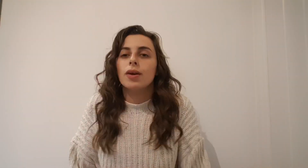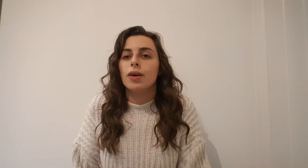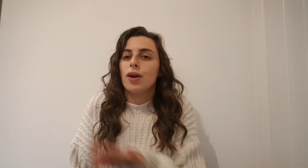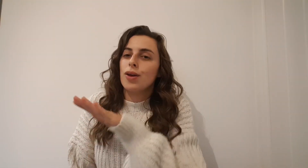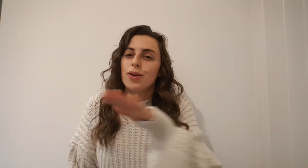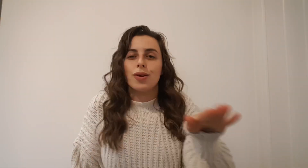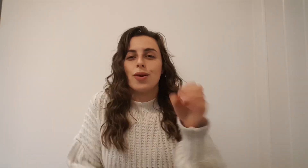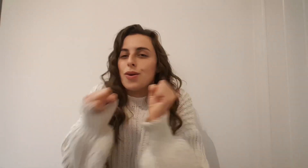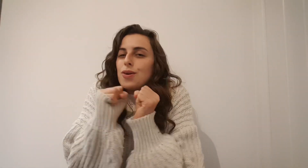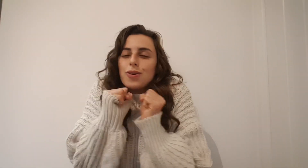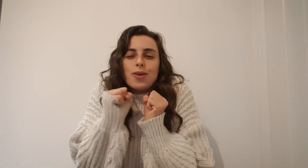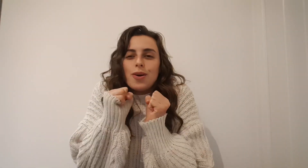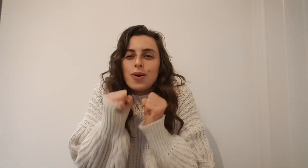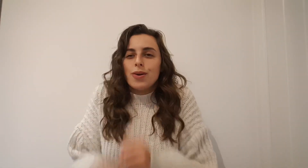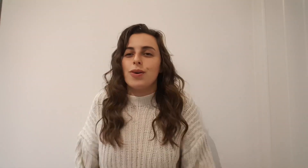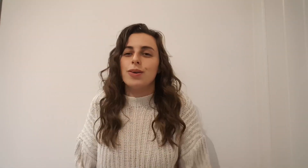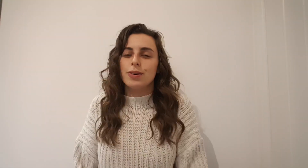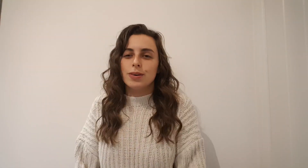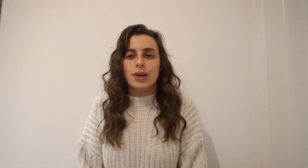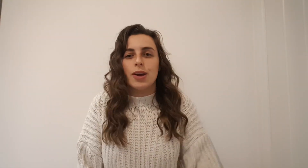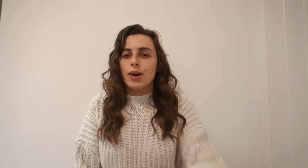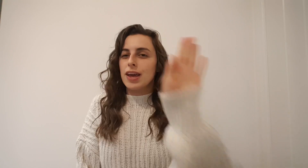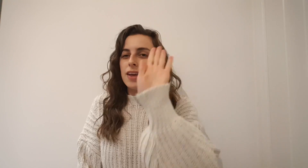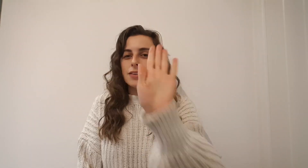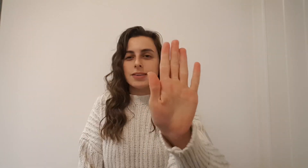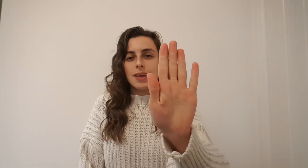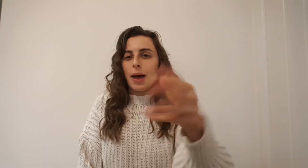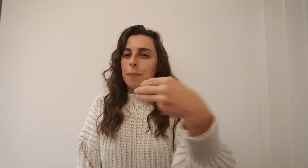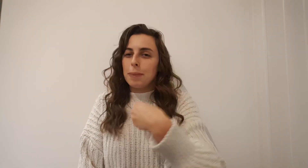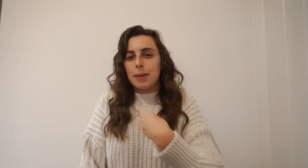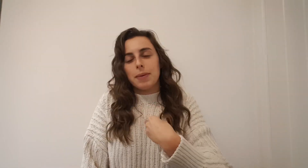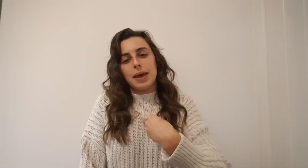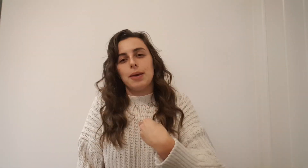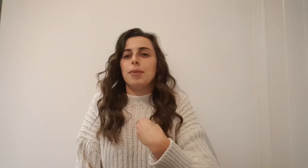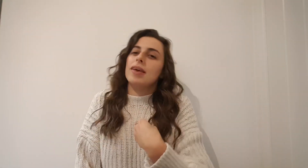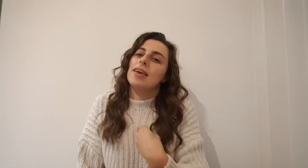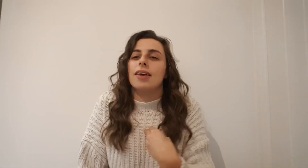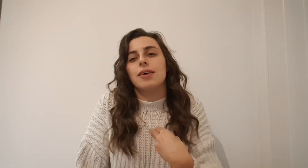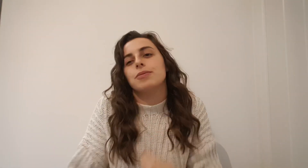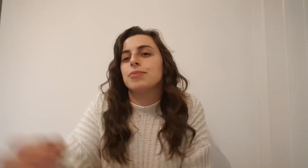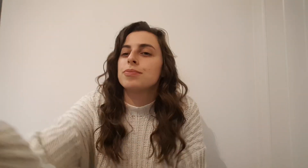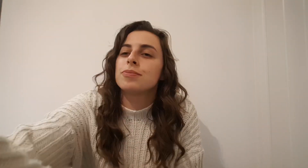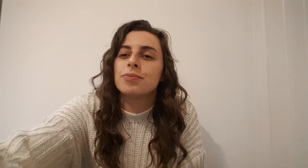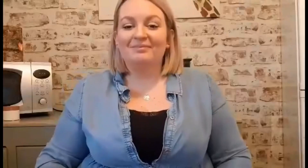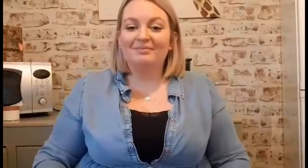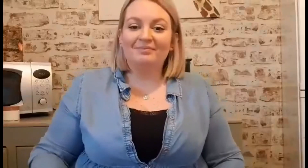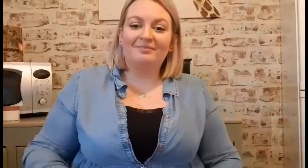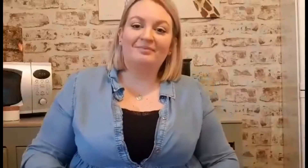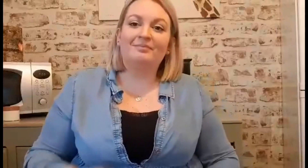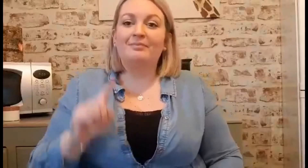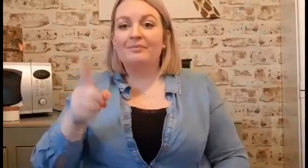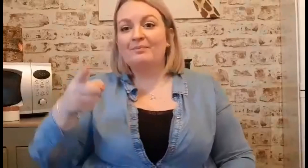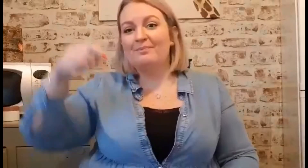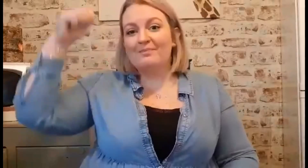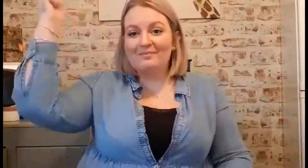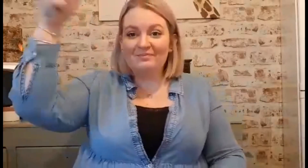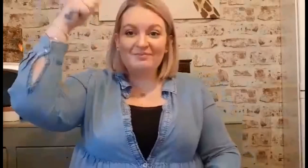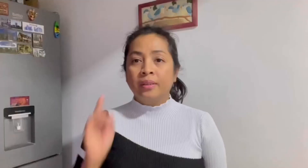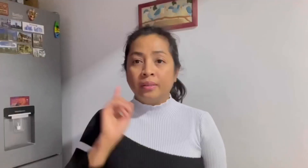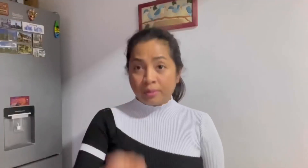winter's cold, can't stop me baby Cause you are my goal If you're ever